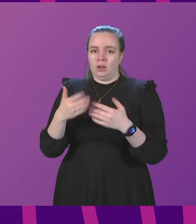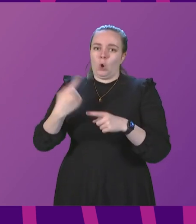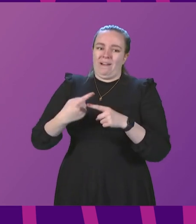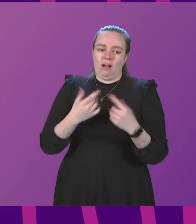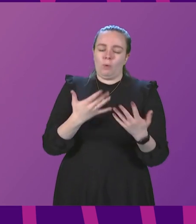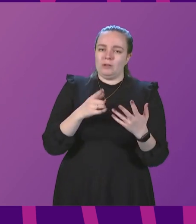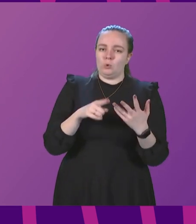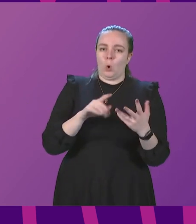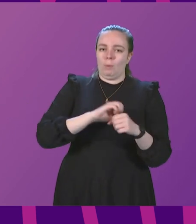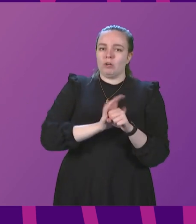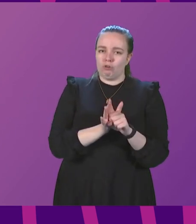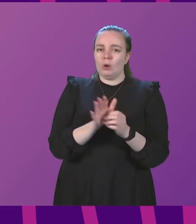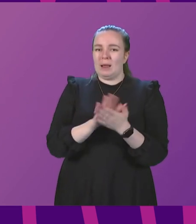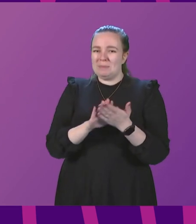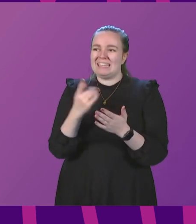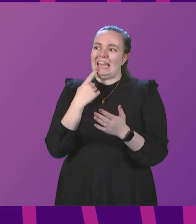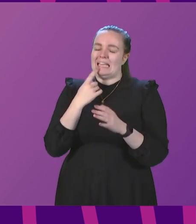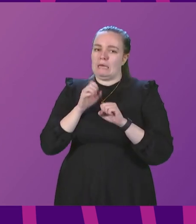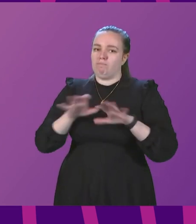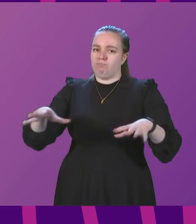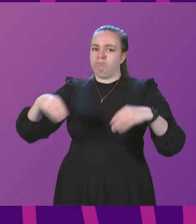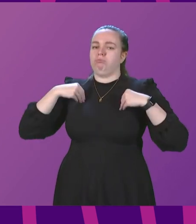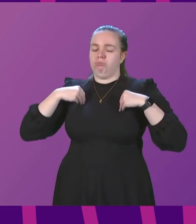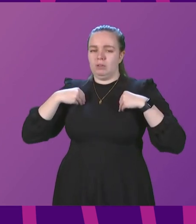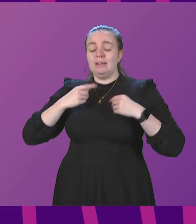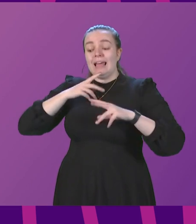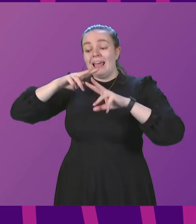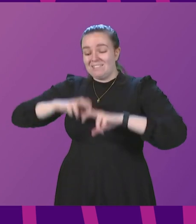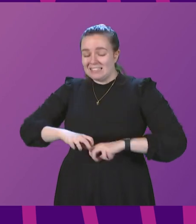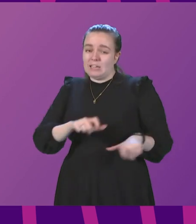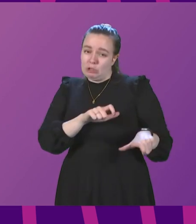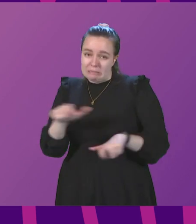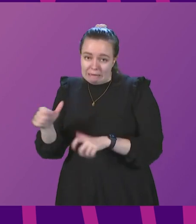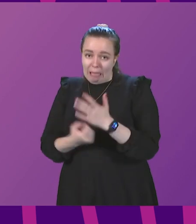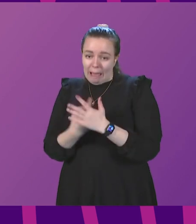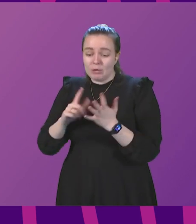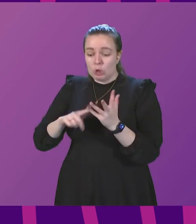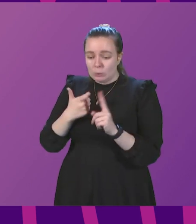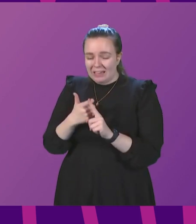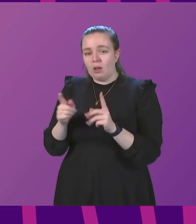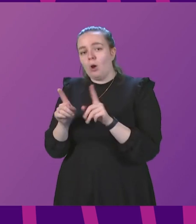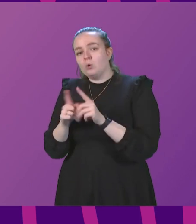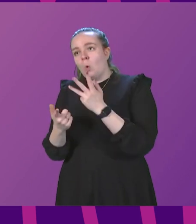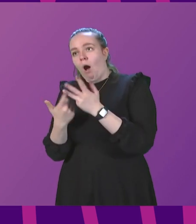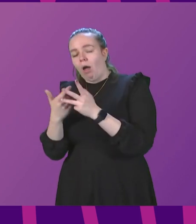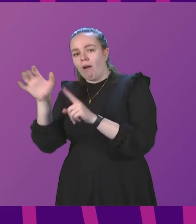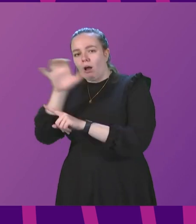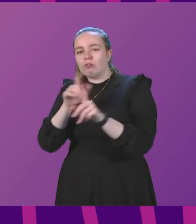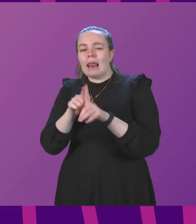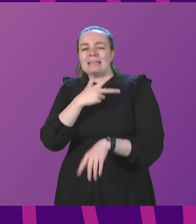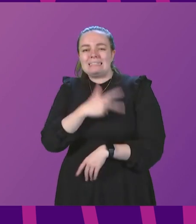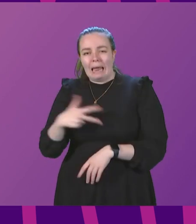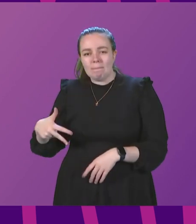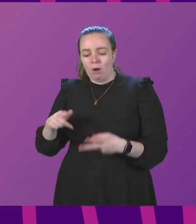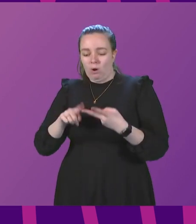may indicate that it is more transmissible. Investigations into this are ongoing, both in the UK and in other countries like Denmark, where the subvariant